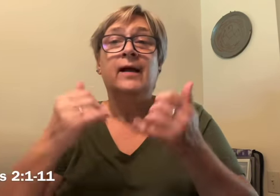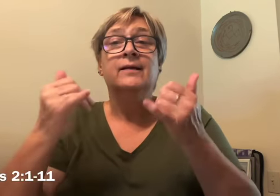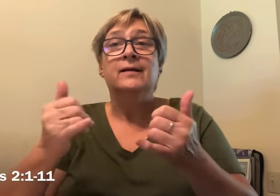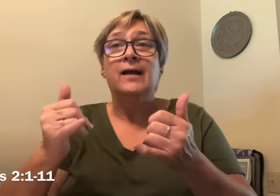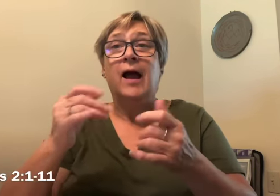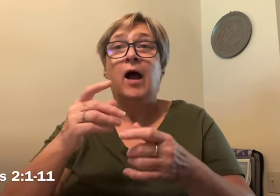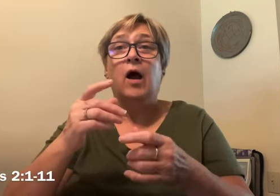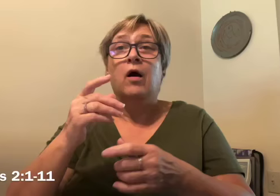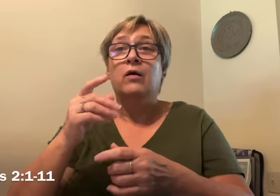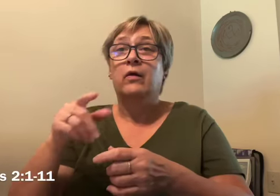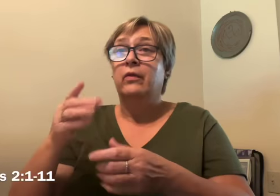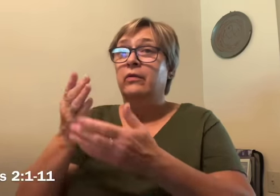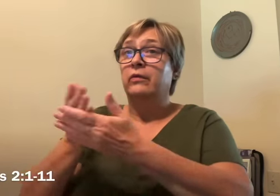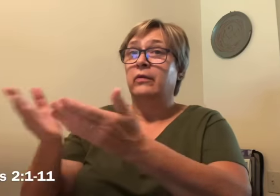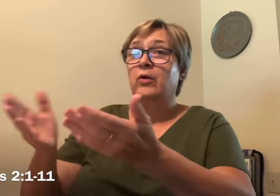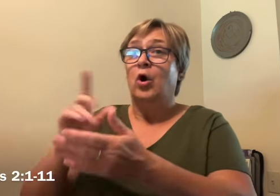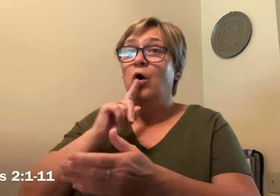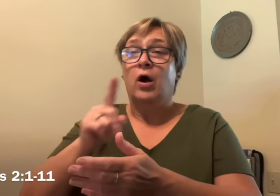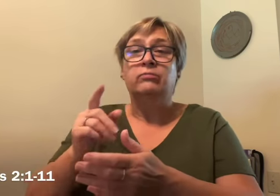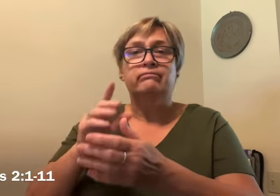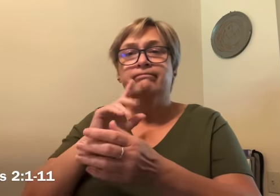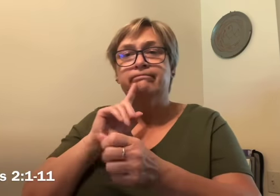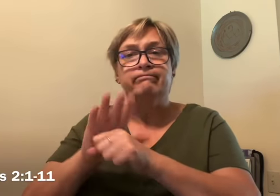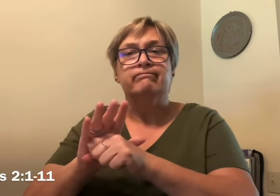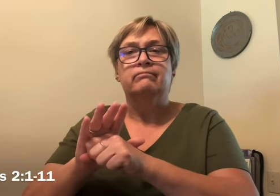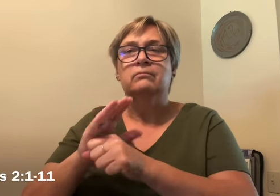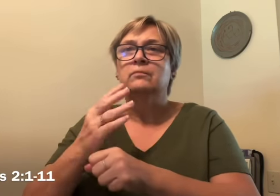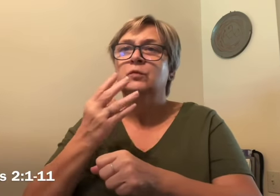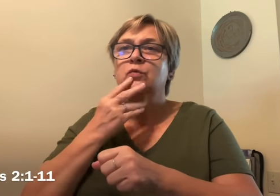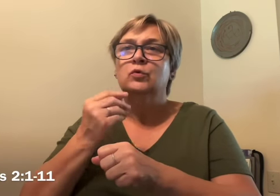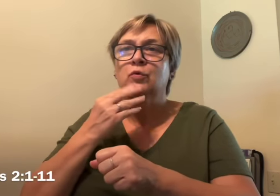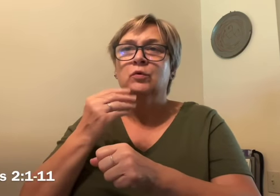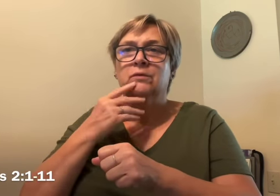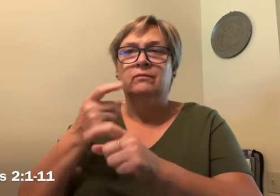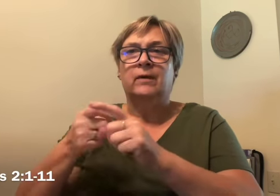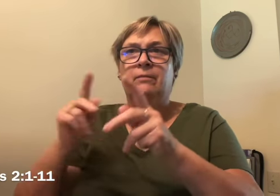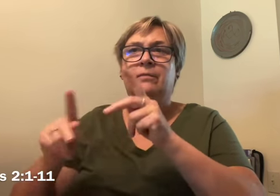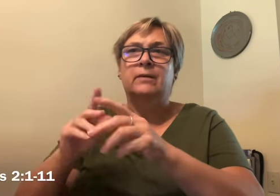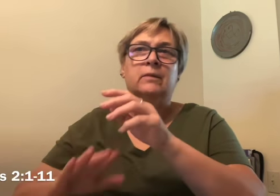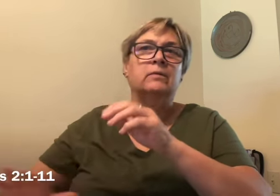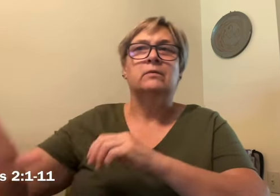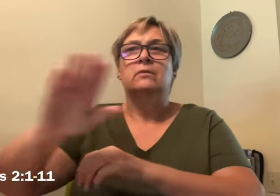now there were devout Jews from every nation under heaven staying in Jerusalem